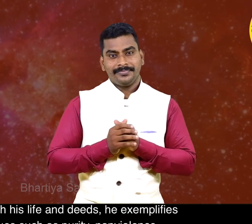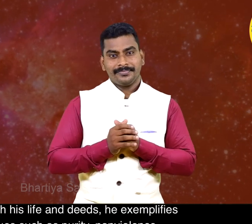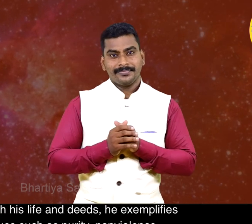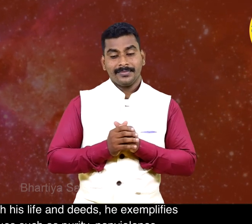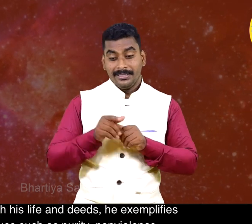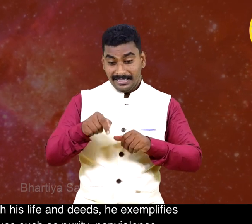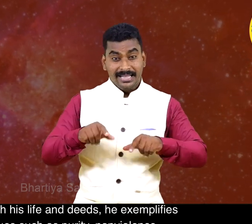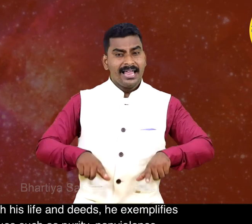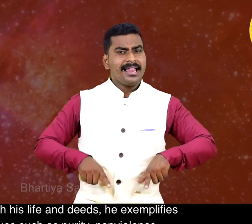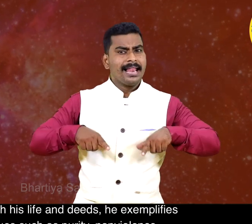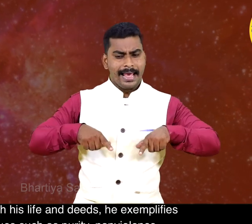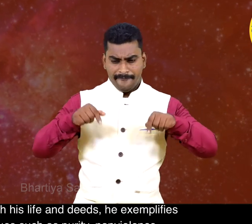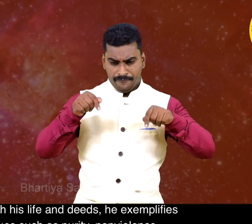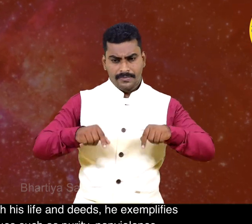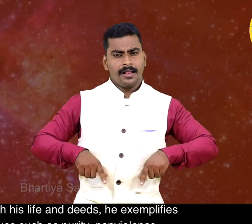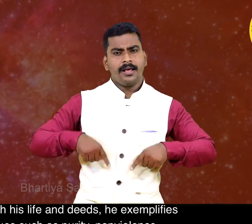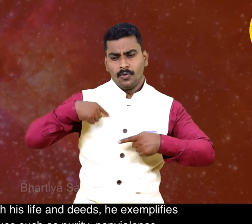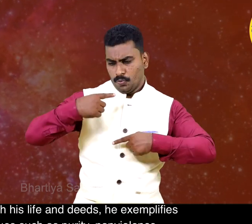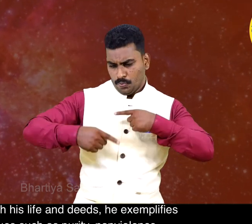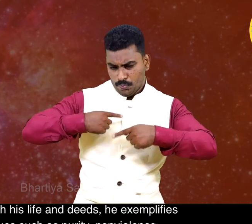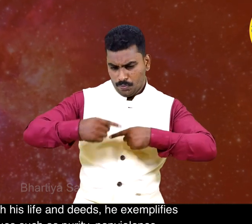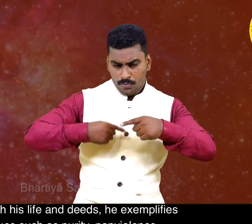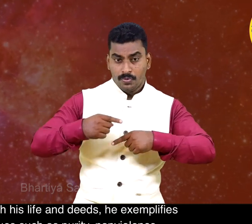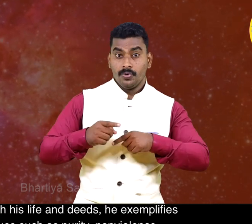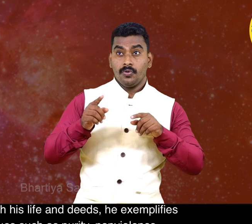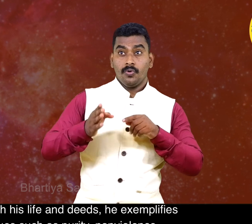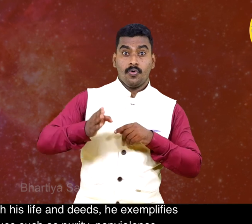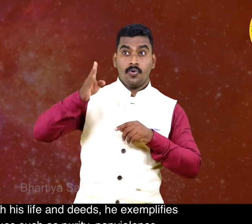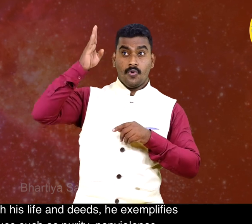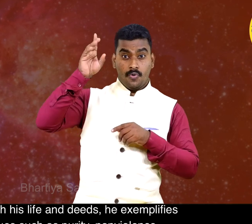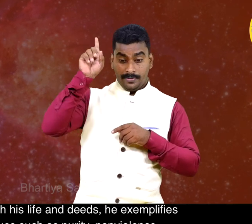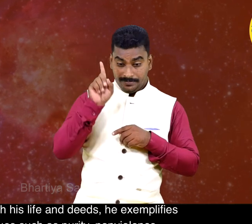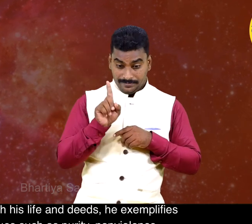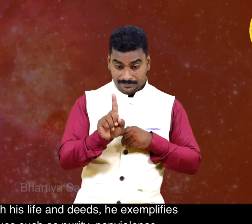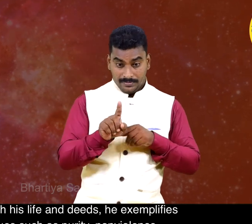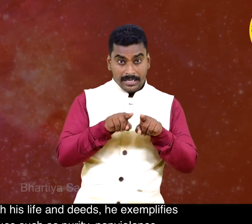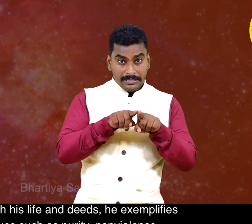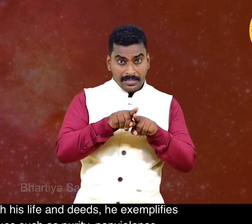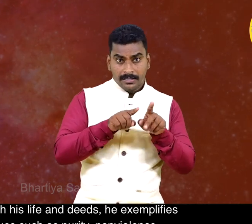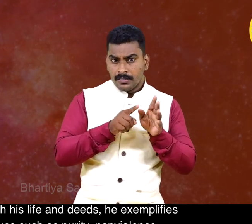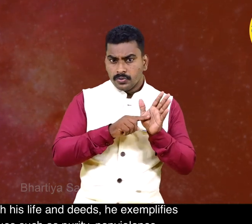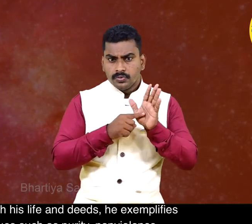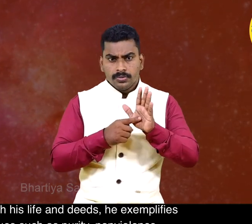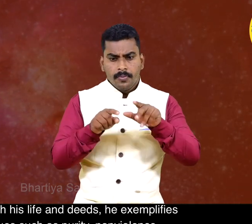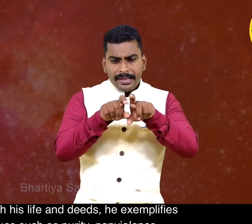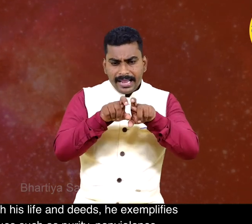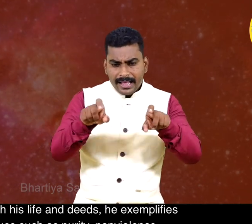this life and deeds, He exemplifies virtues such as purity,